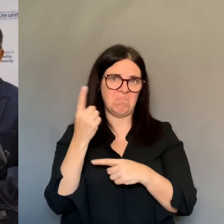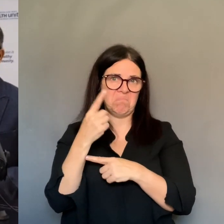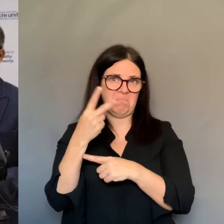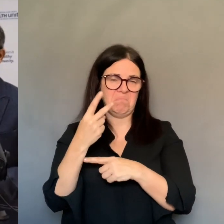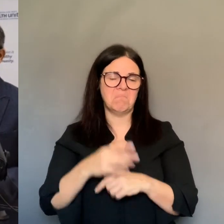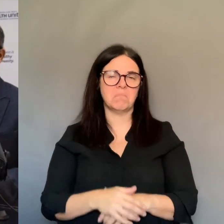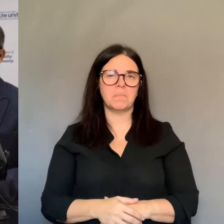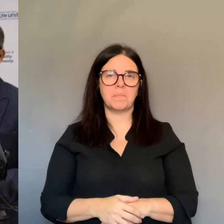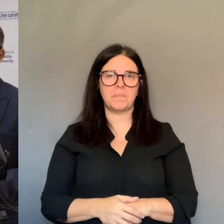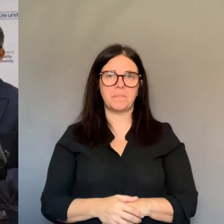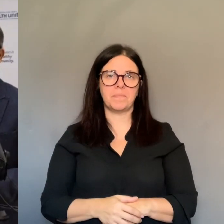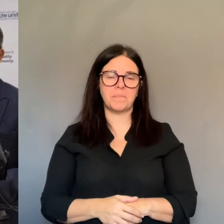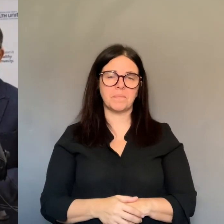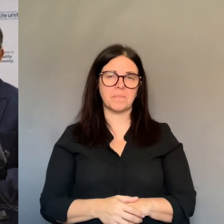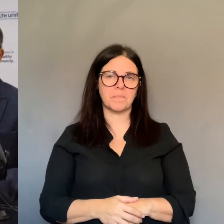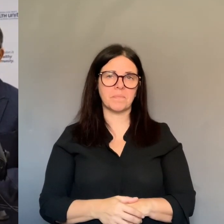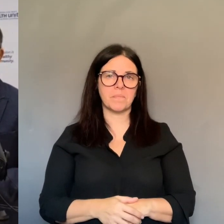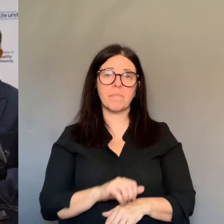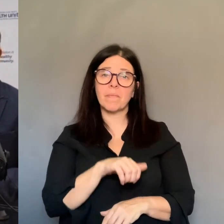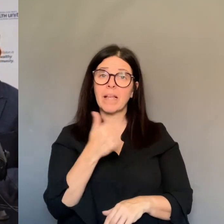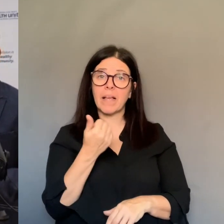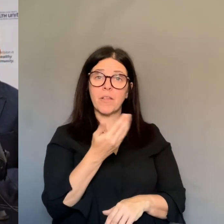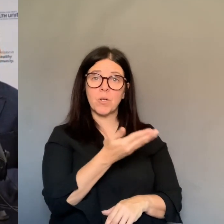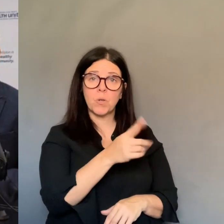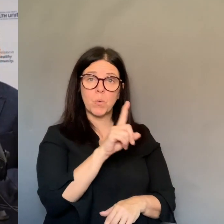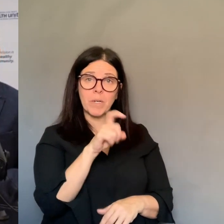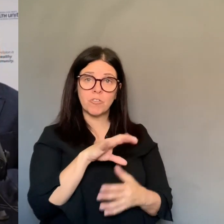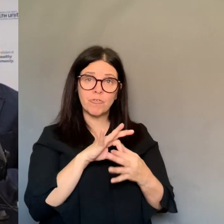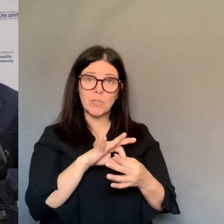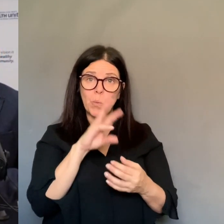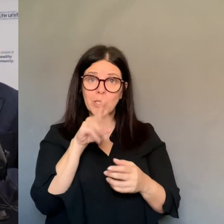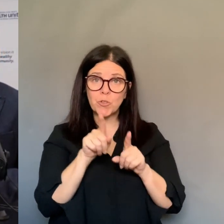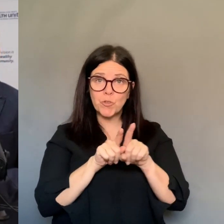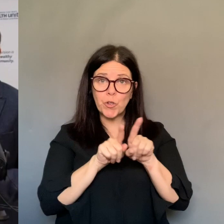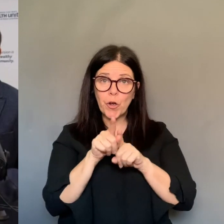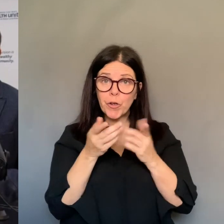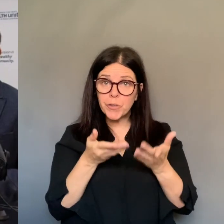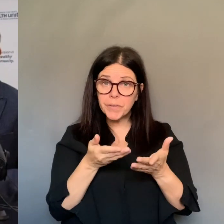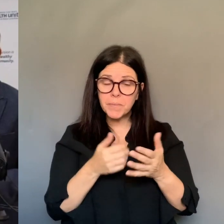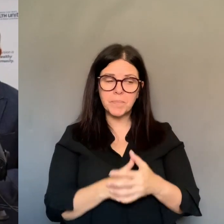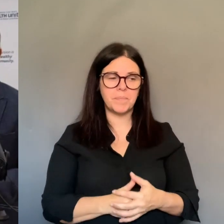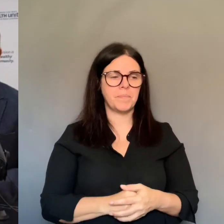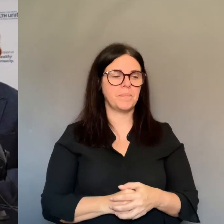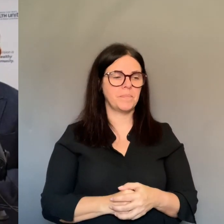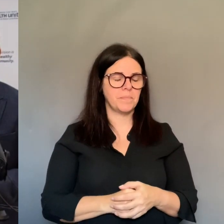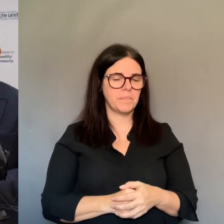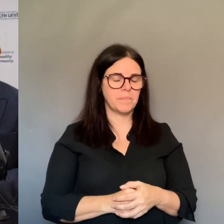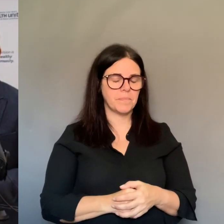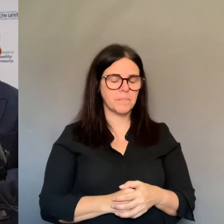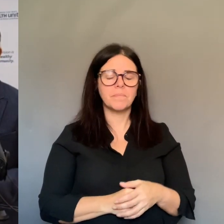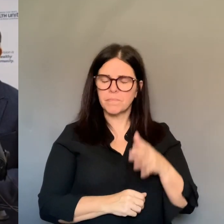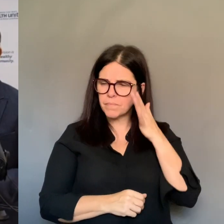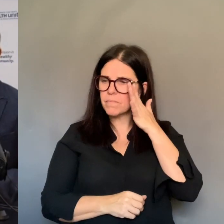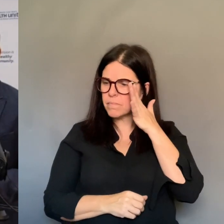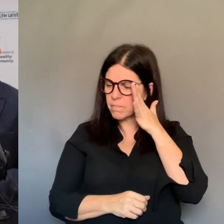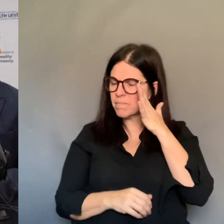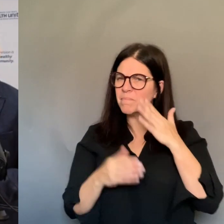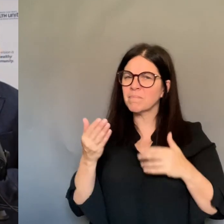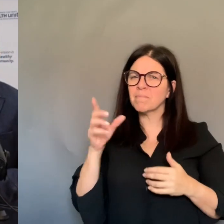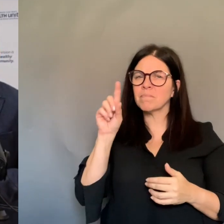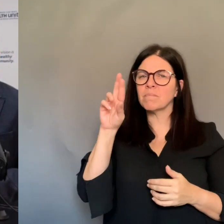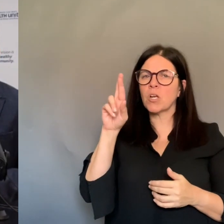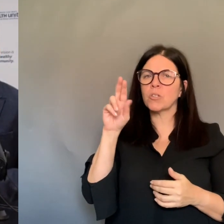Healthcare workers who are here, I think they recognize the risk and they are taking all those precautions